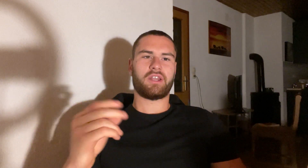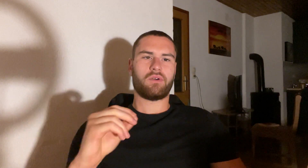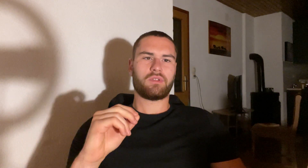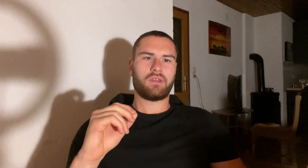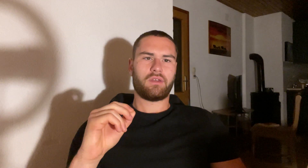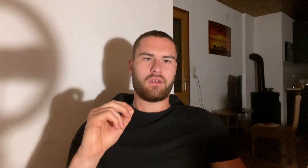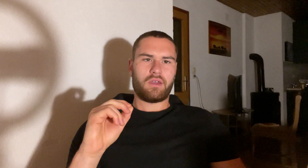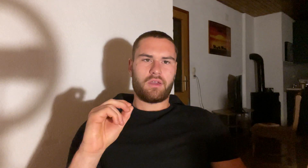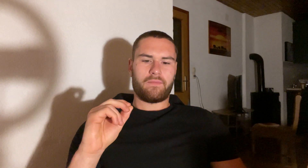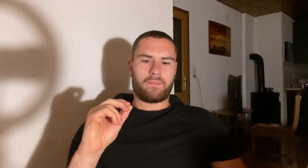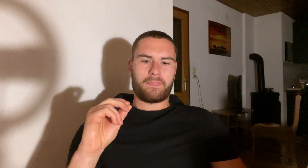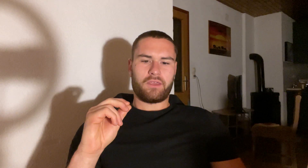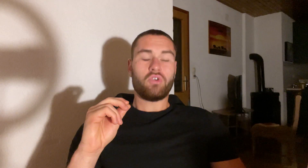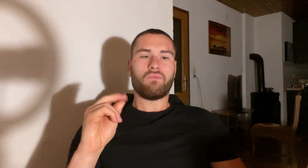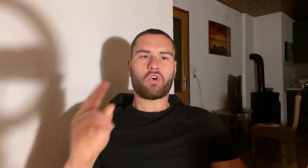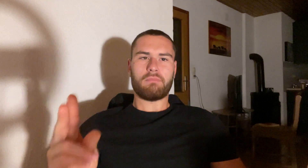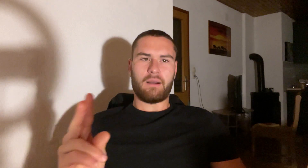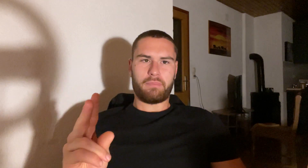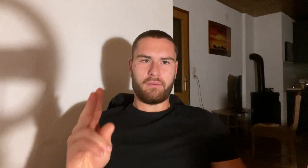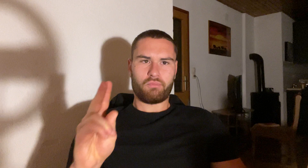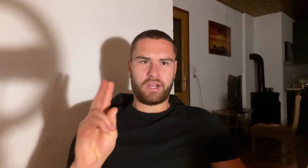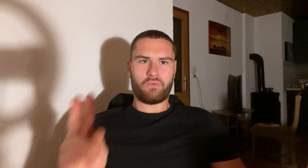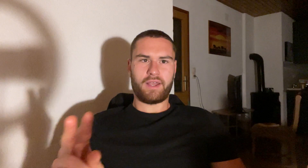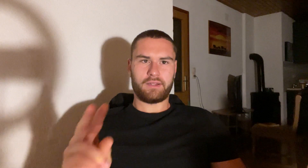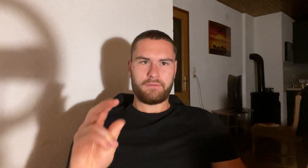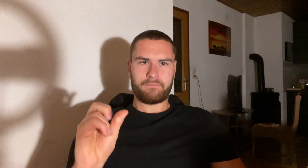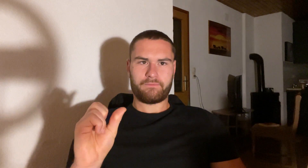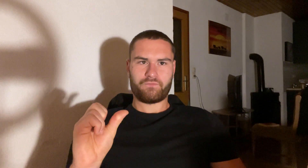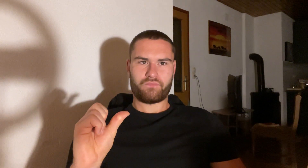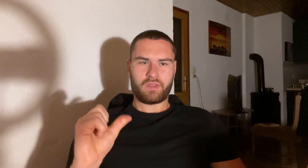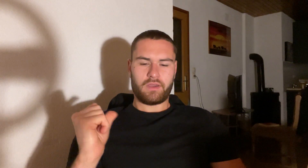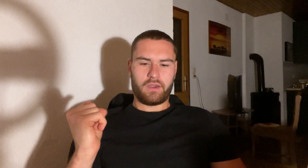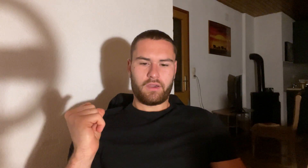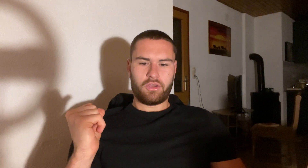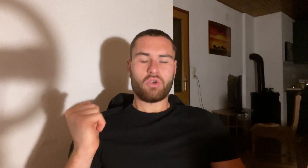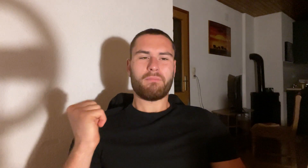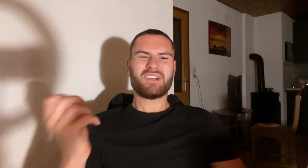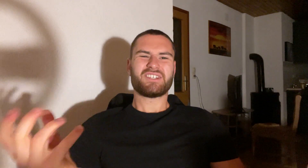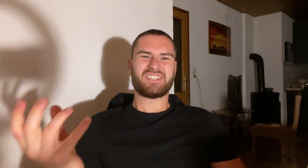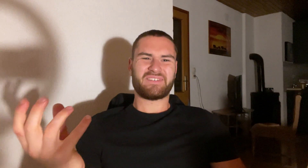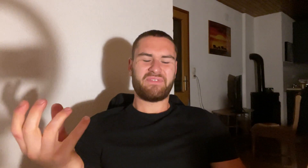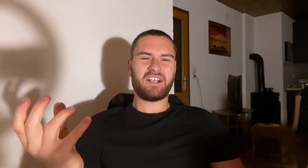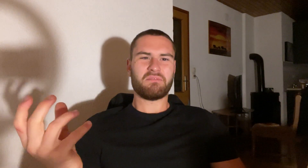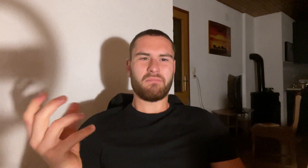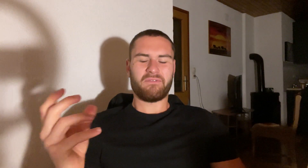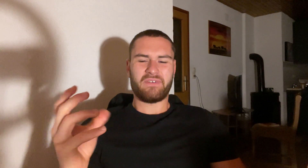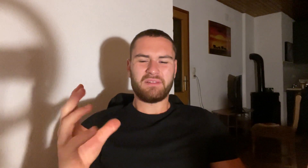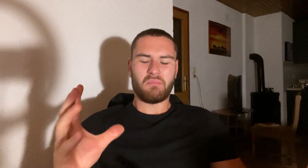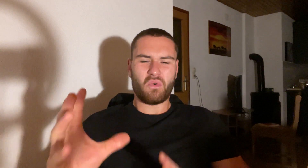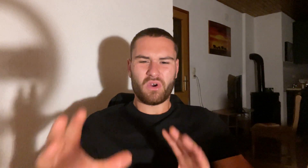out. You warm up pretty quickly. Your muscles feel more